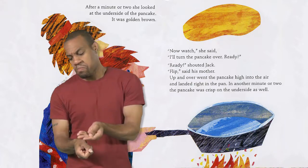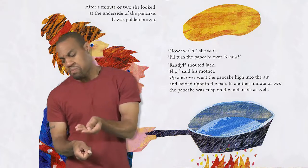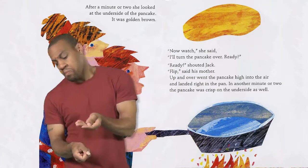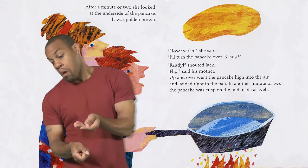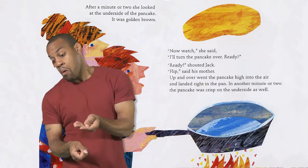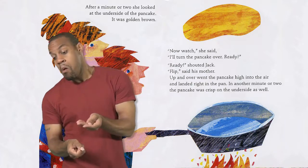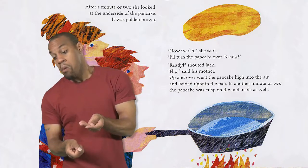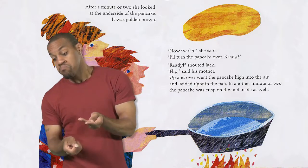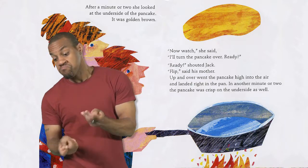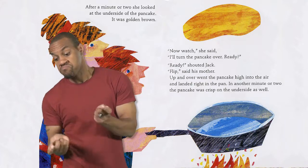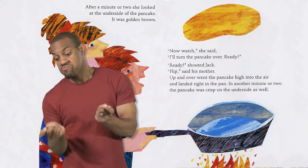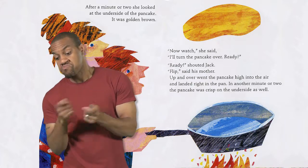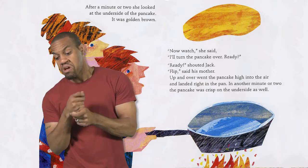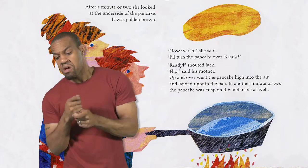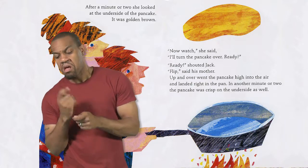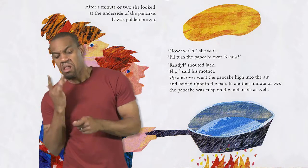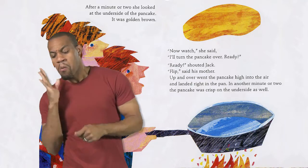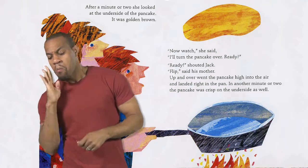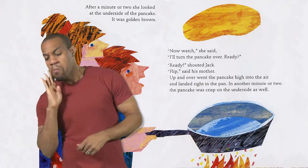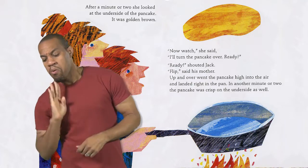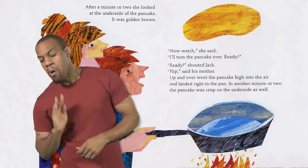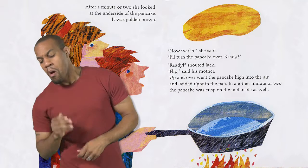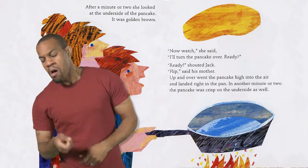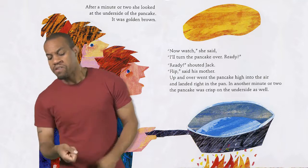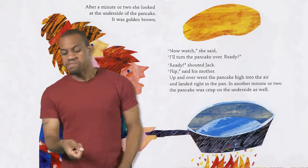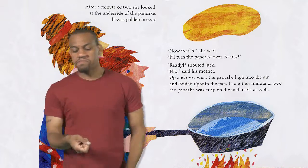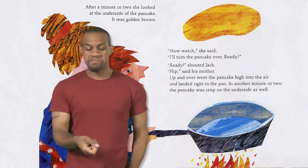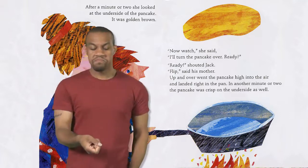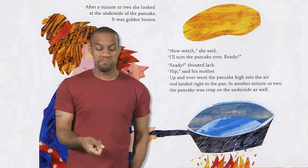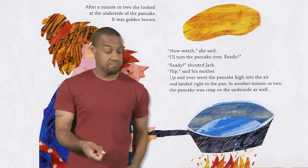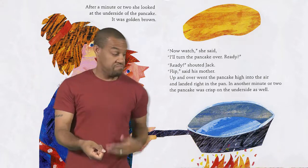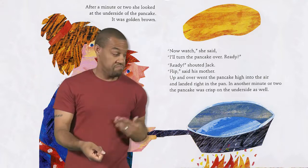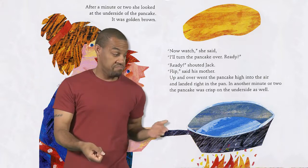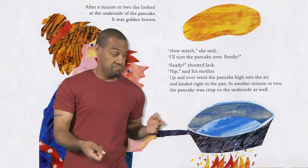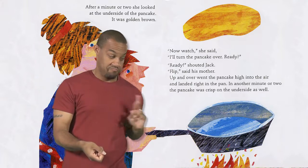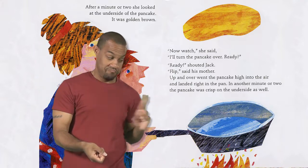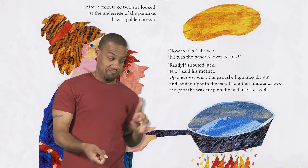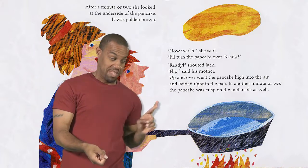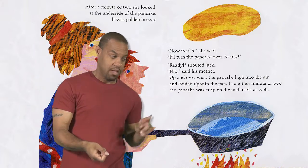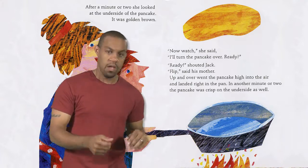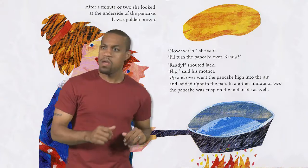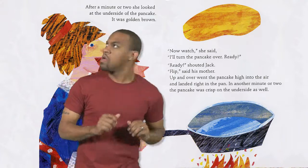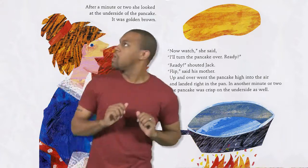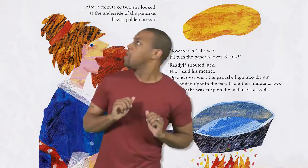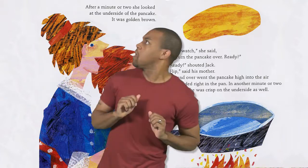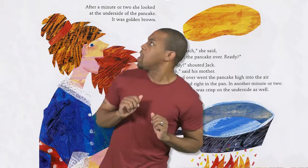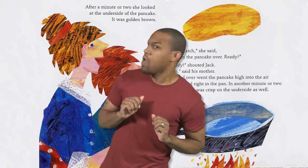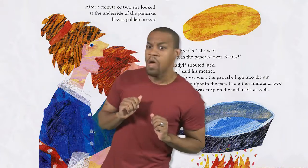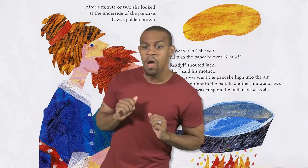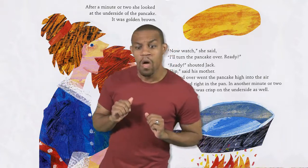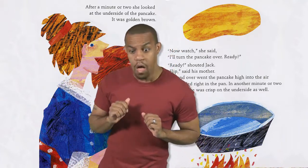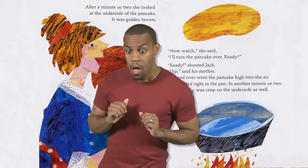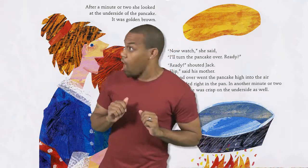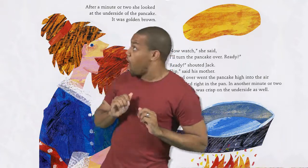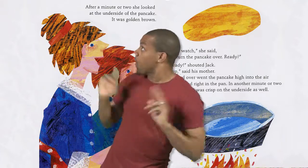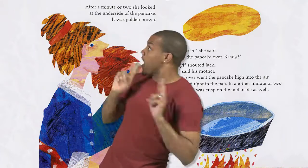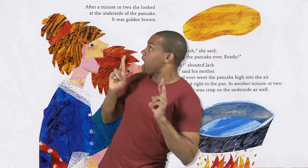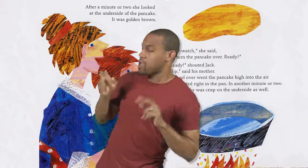watch, she said I'll turn the pancake over Ready? Ready, shouted Jack